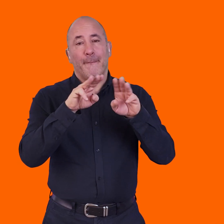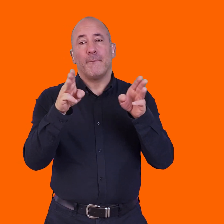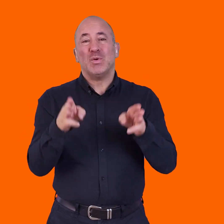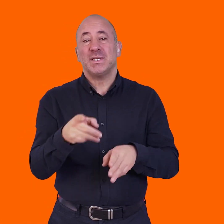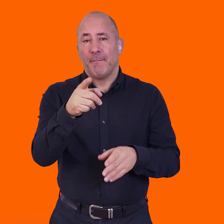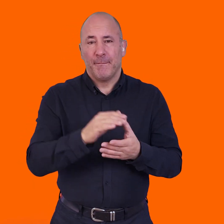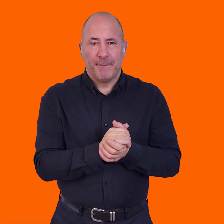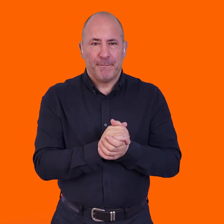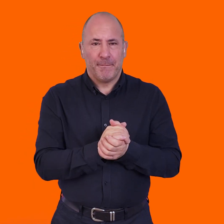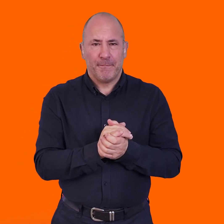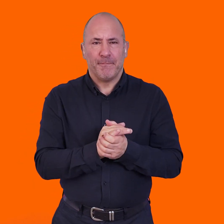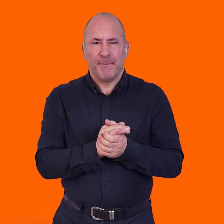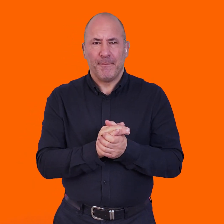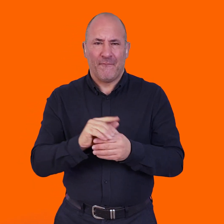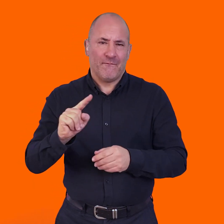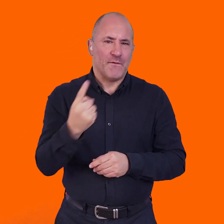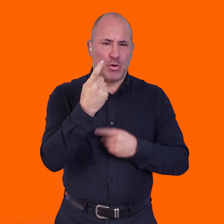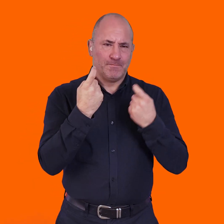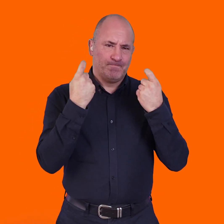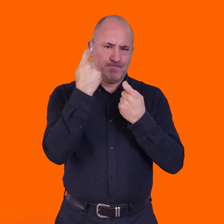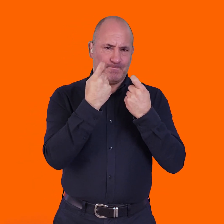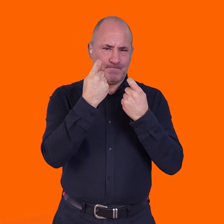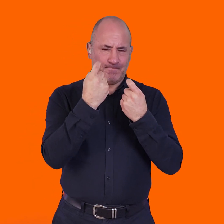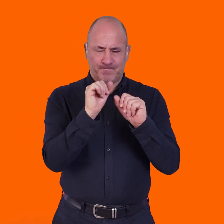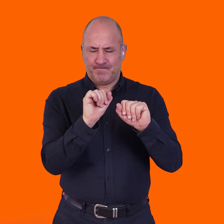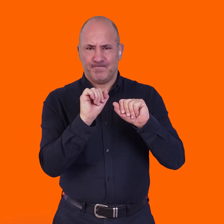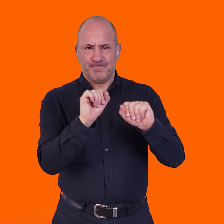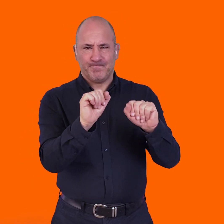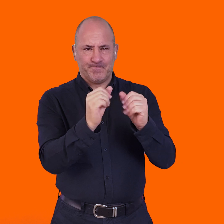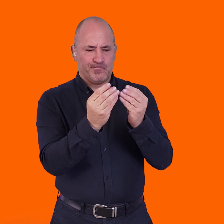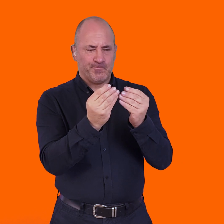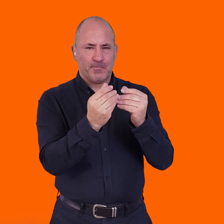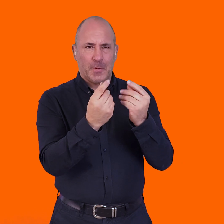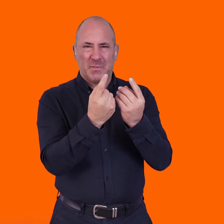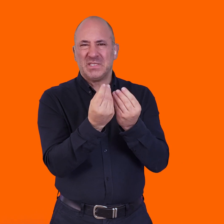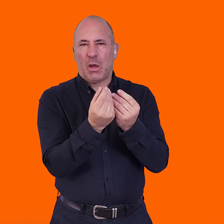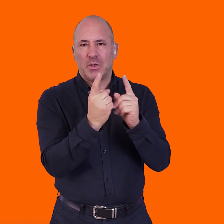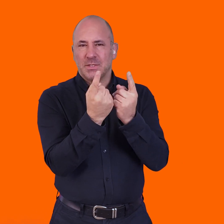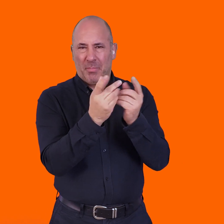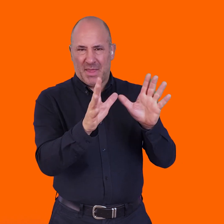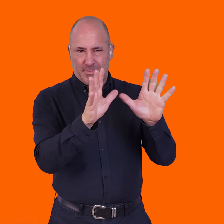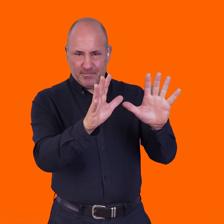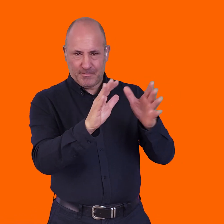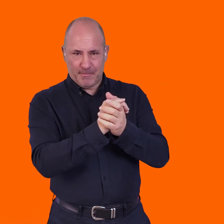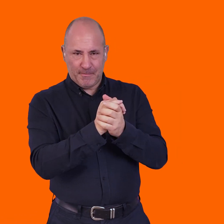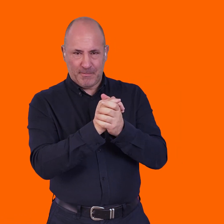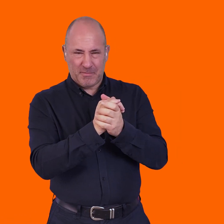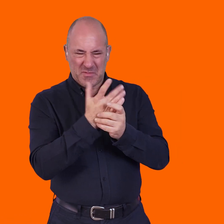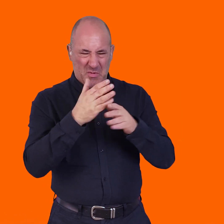A simple thing might be in a museum where the first